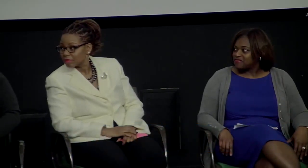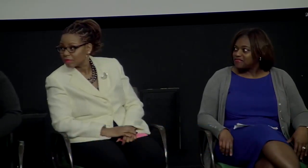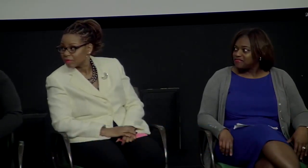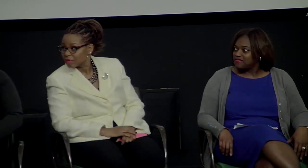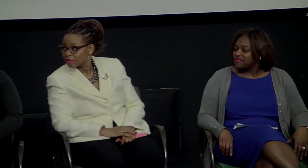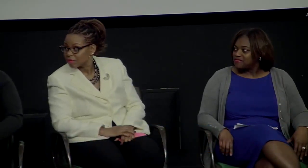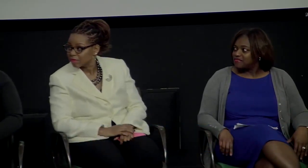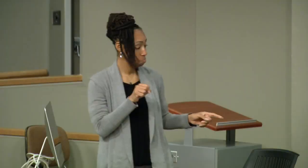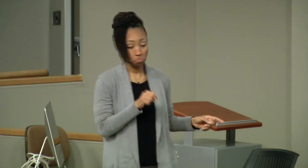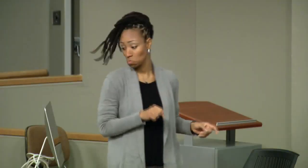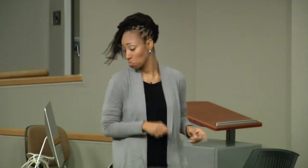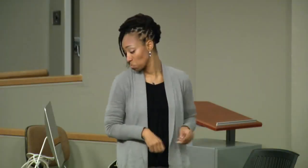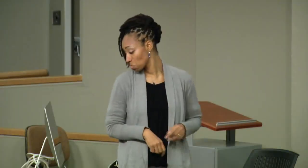And would you mind if I add to that?